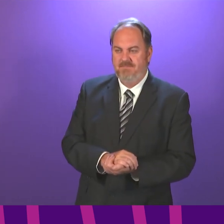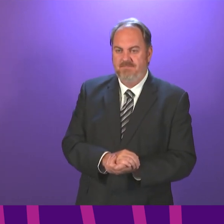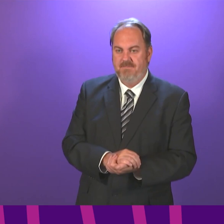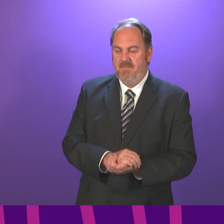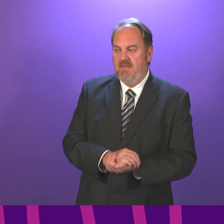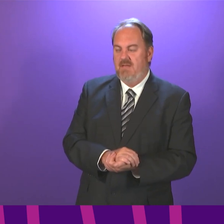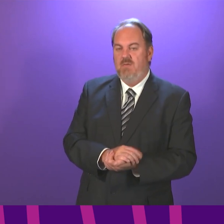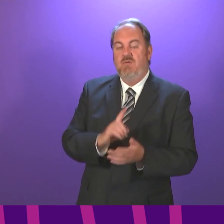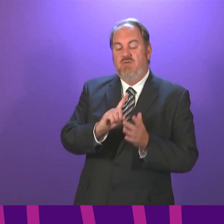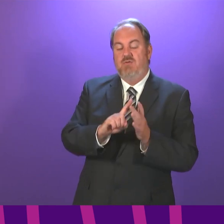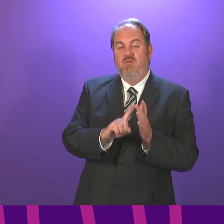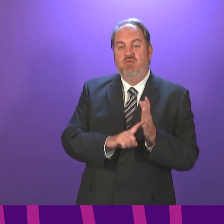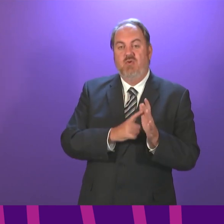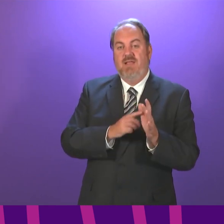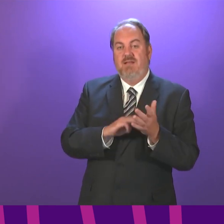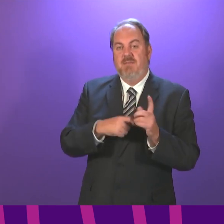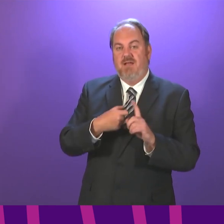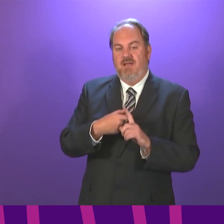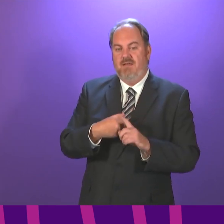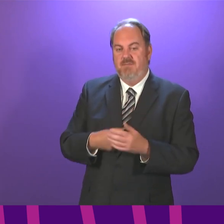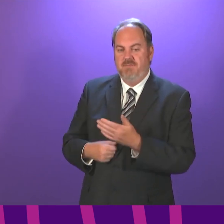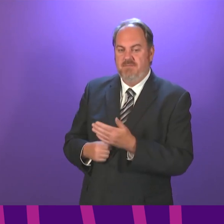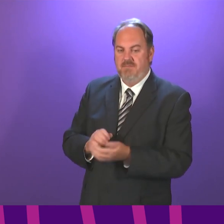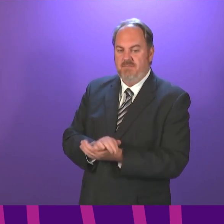Julian McKay, to be followed by Alexander Stewart.